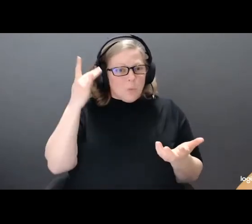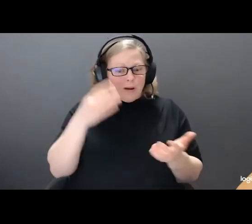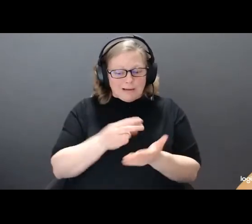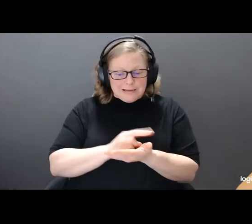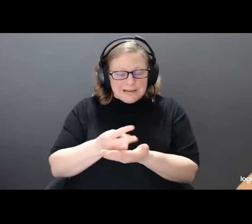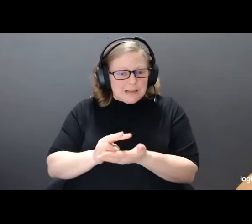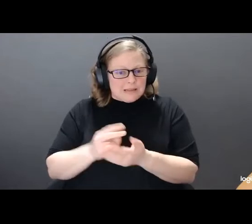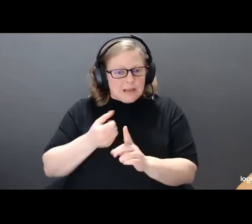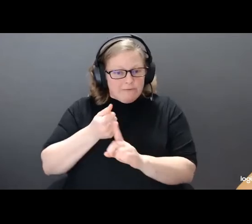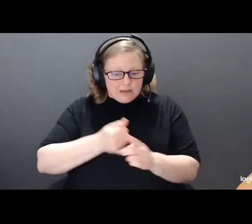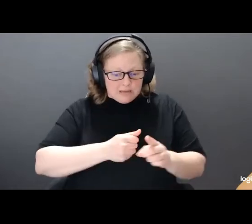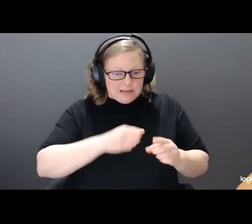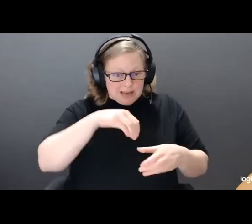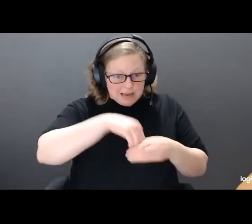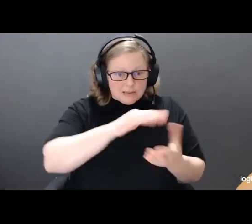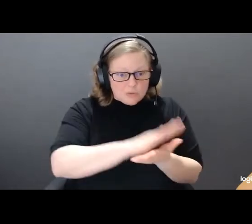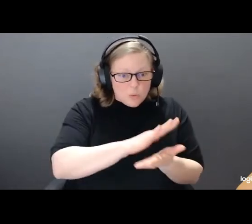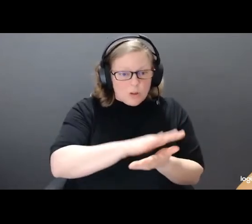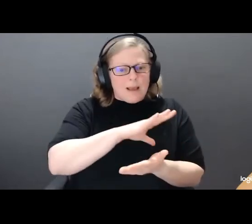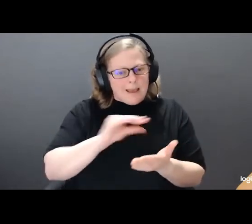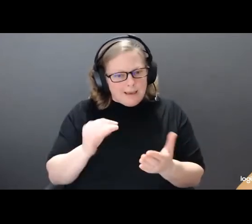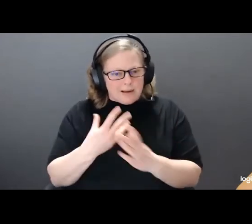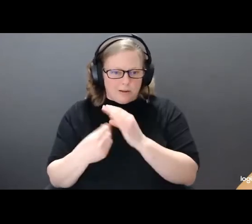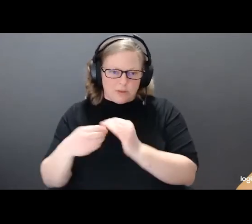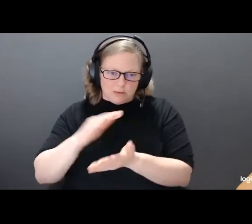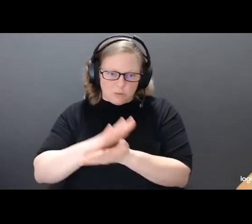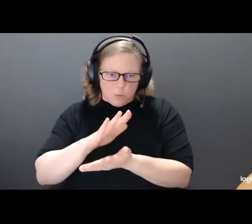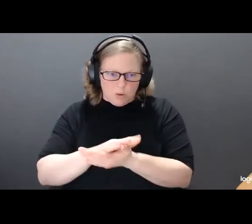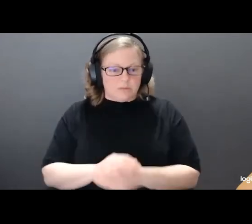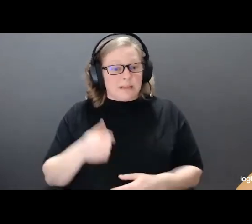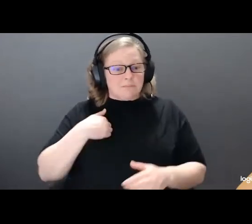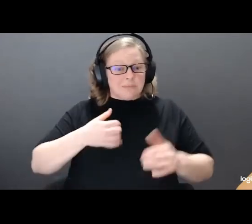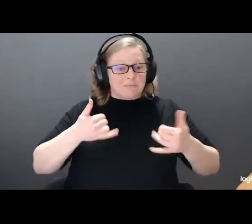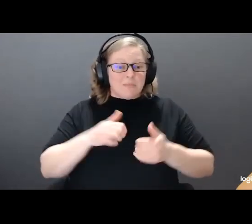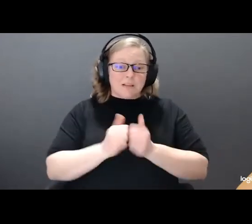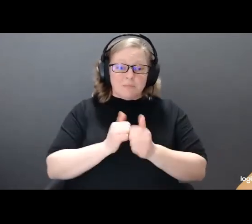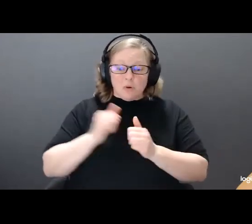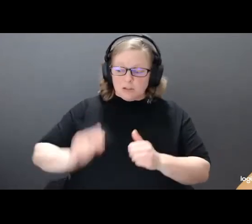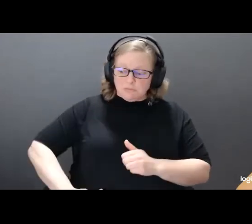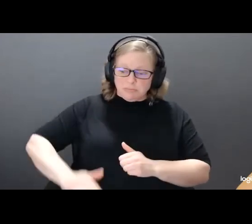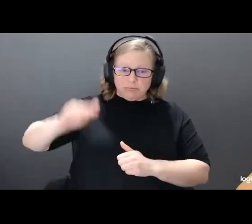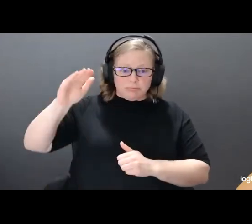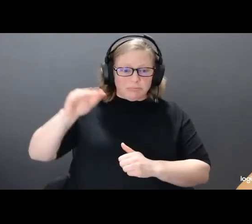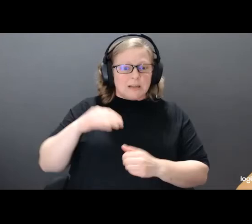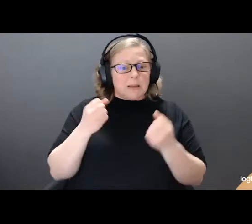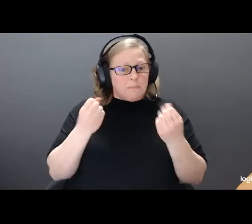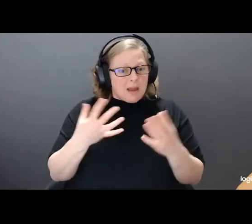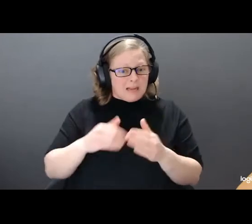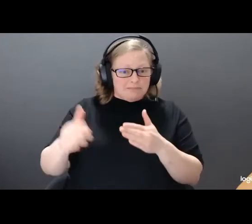but in every area of my life. I've been playing sports since I was a kid and have played several varsity sports throughout my time in high school.